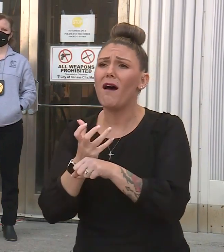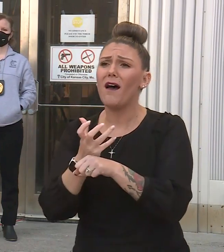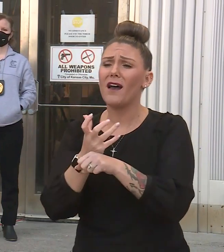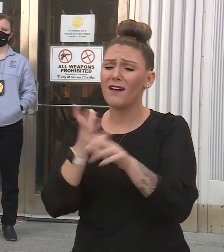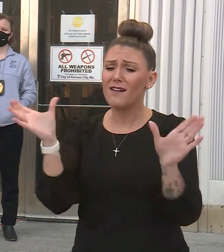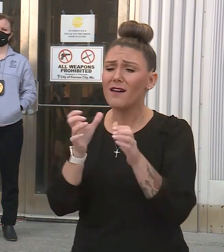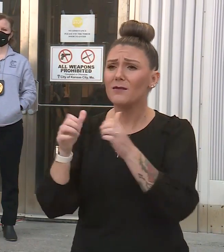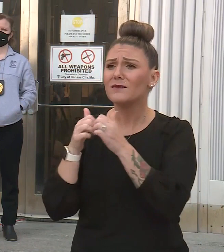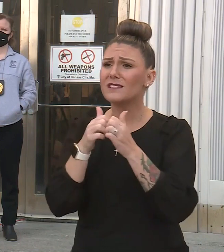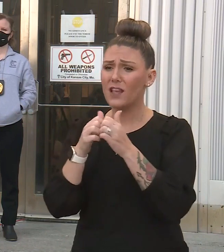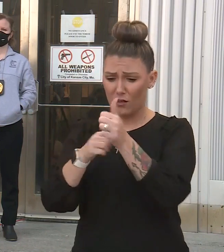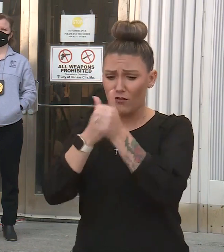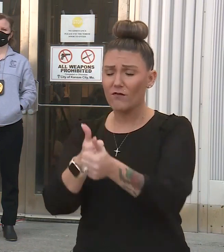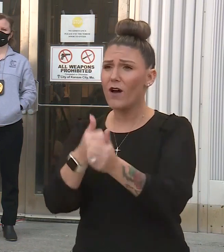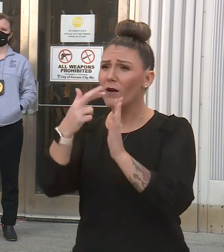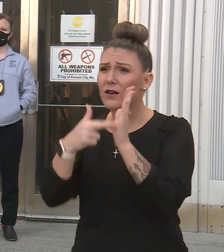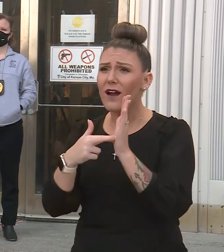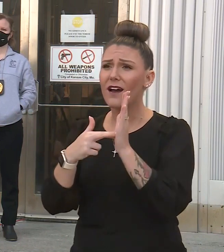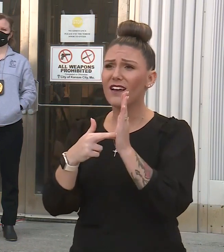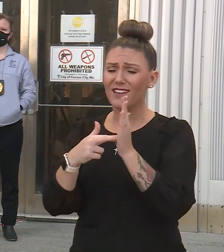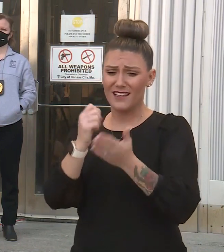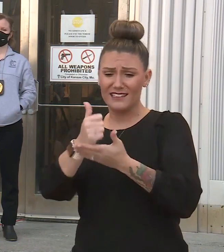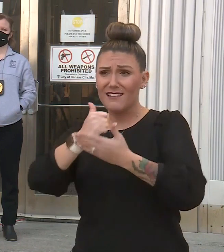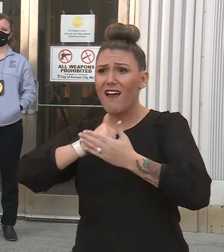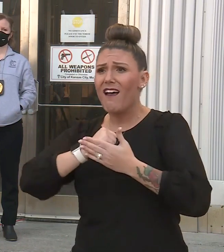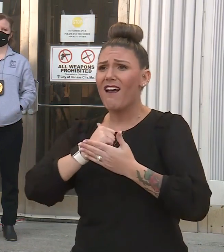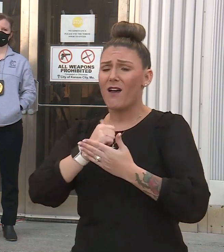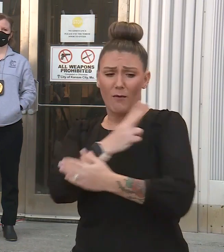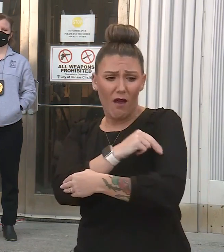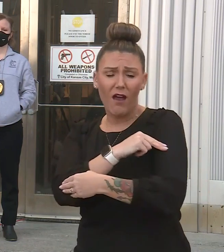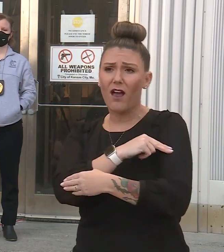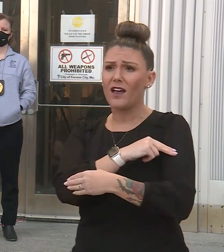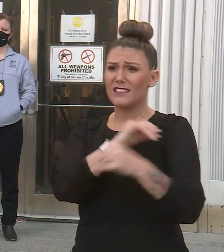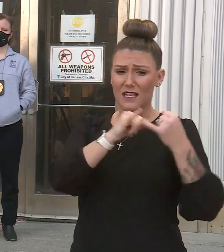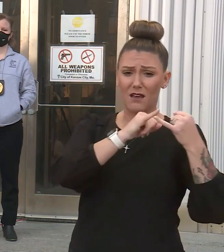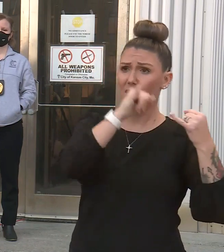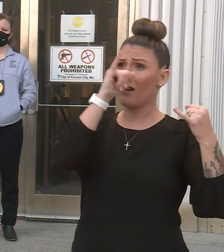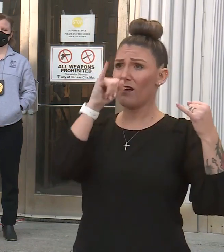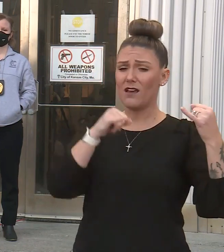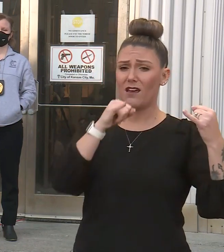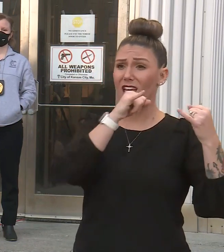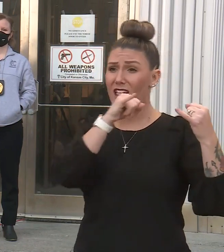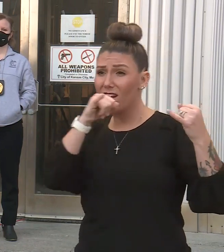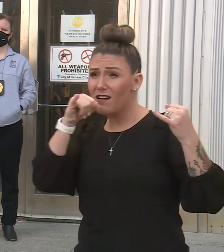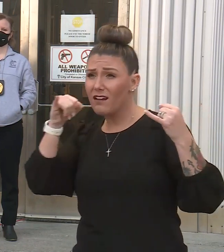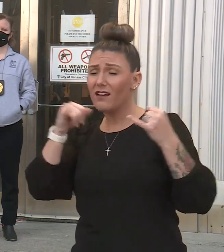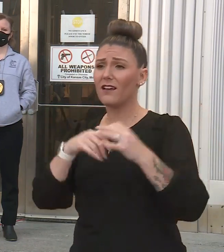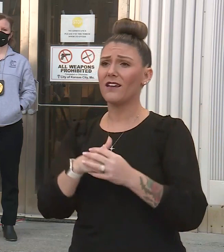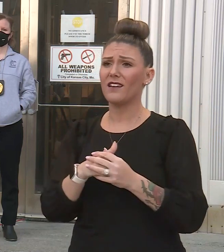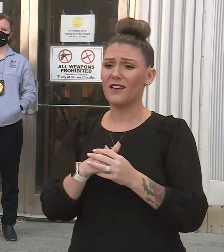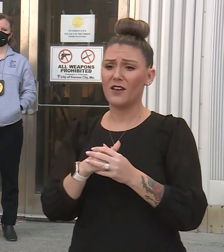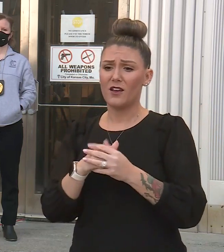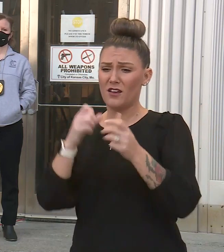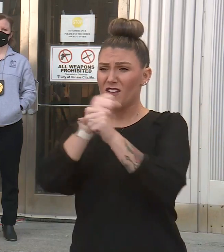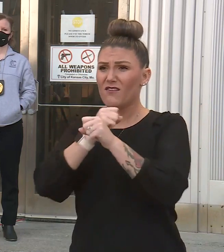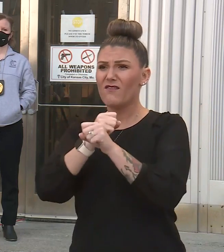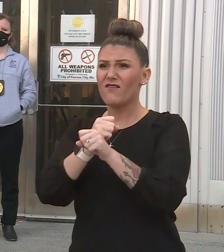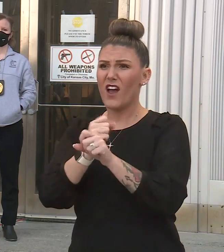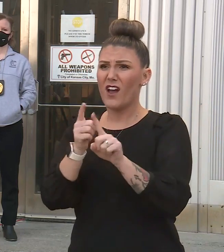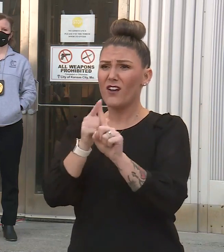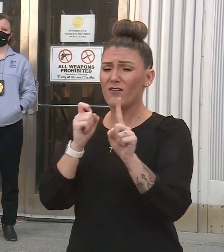rally together and follow the guidelines to help us curb the virus. The fight against COVID